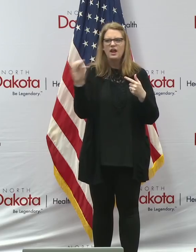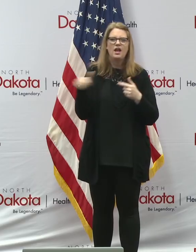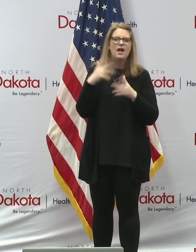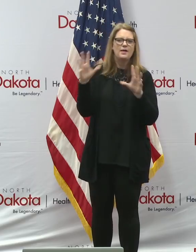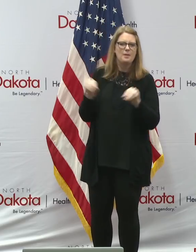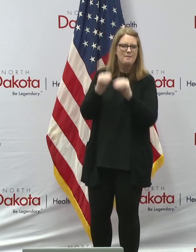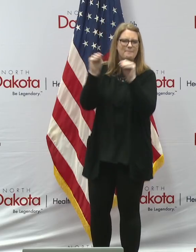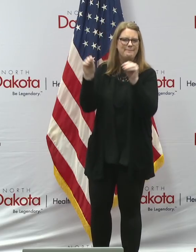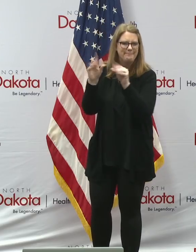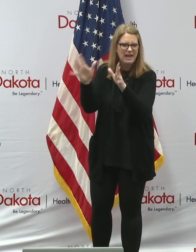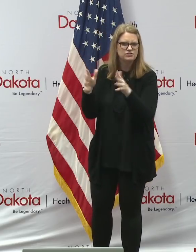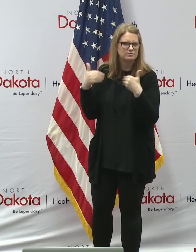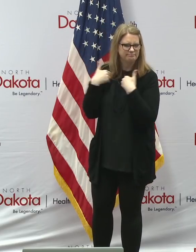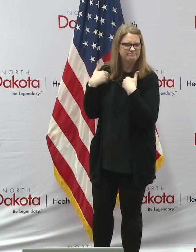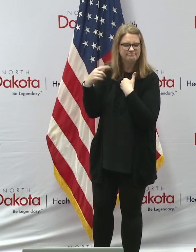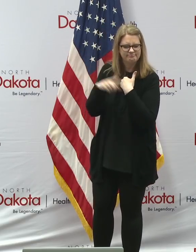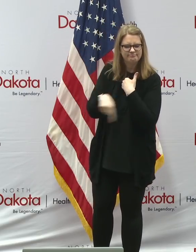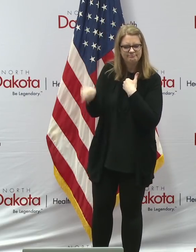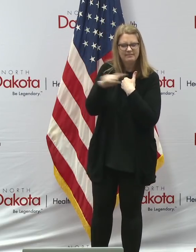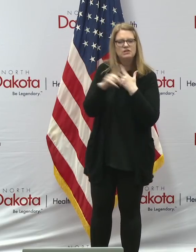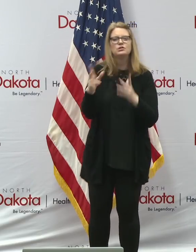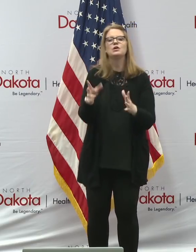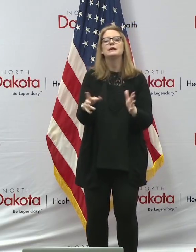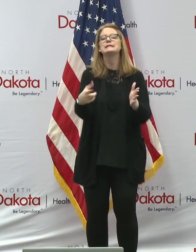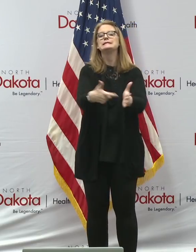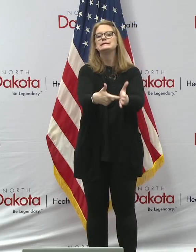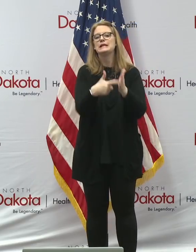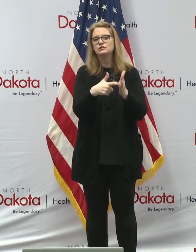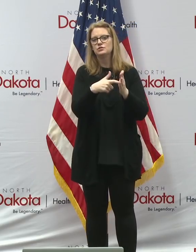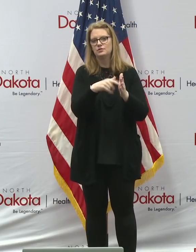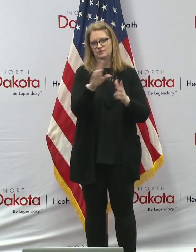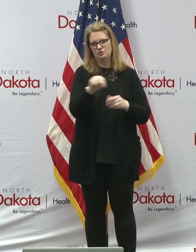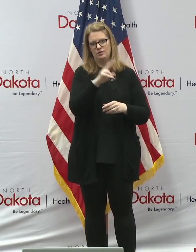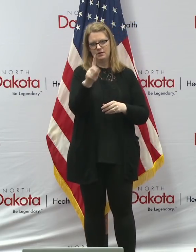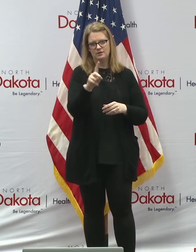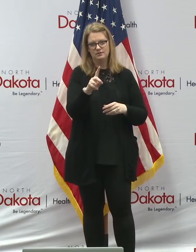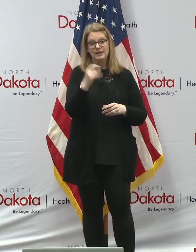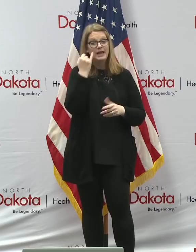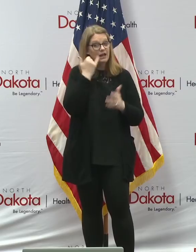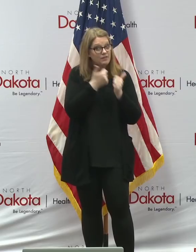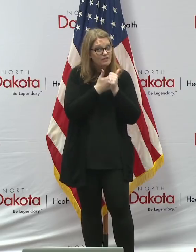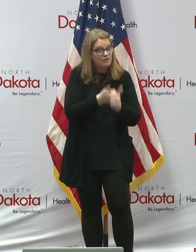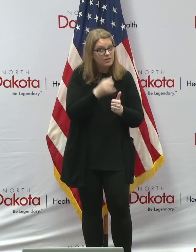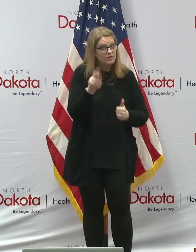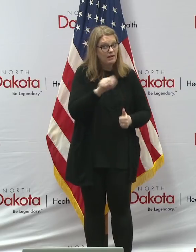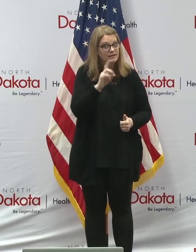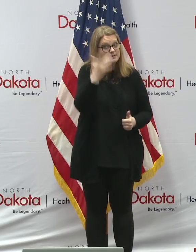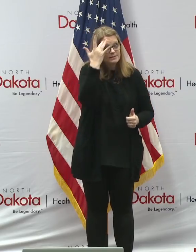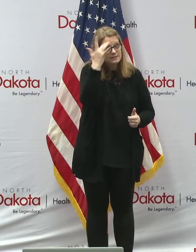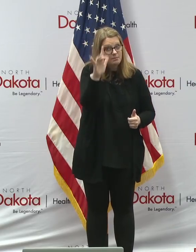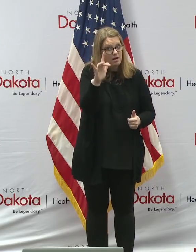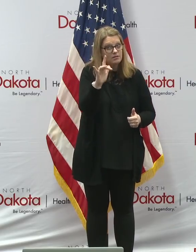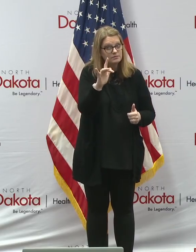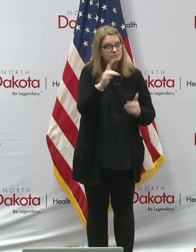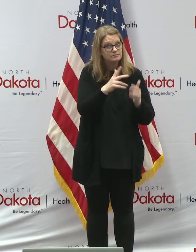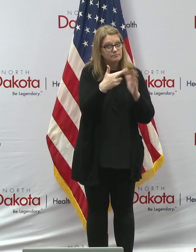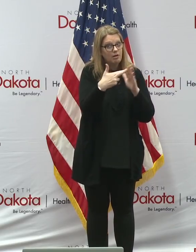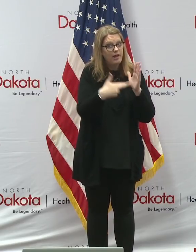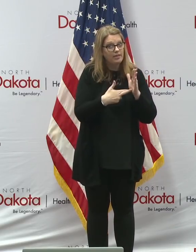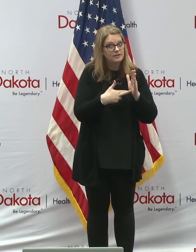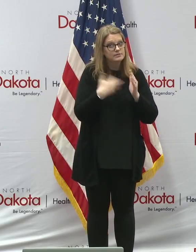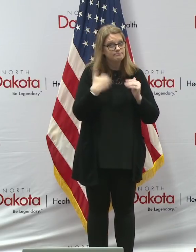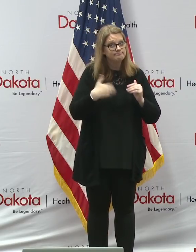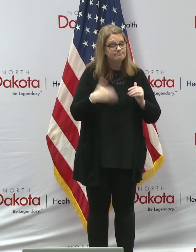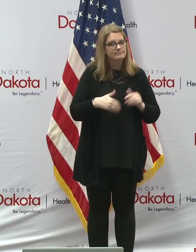deemed essential workers in the state of North Dakota so long as they follow ND smart guidelines while carrying out their critical work. So